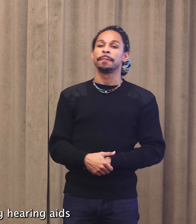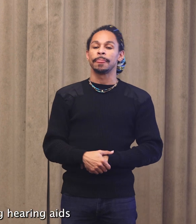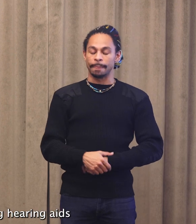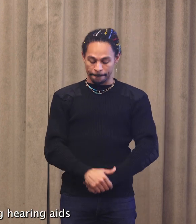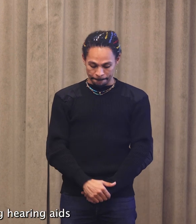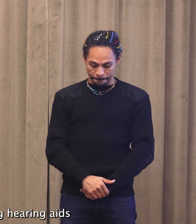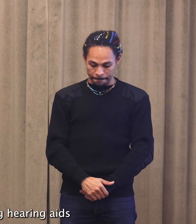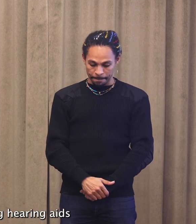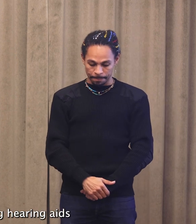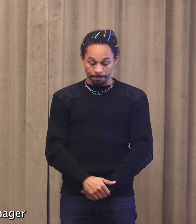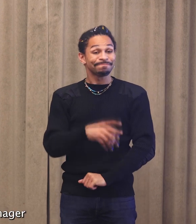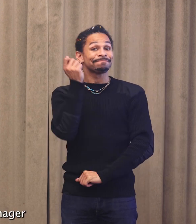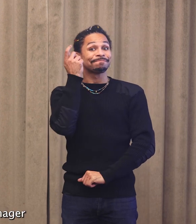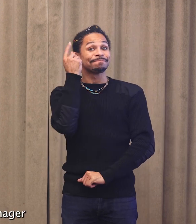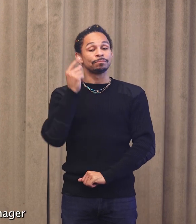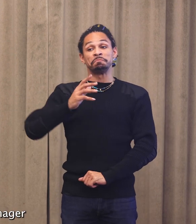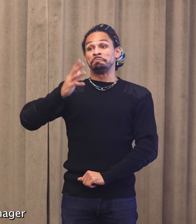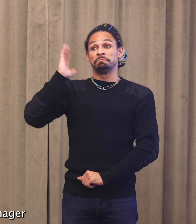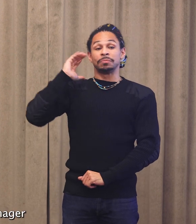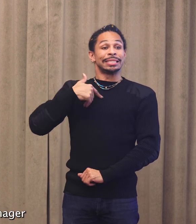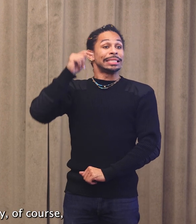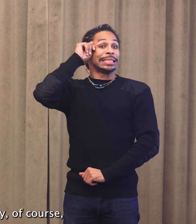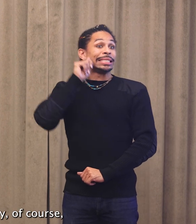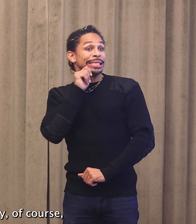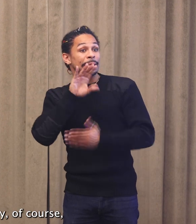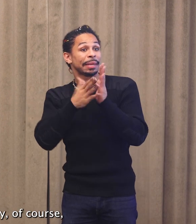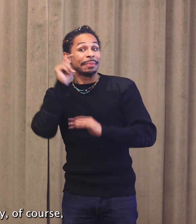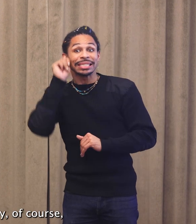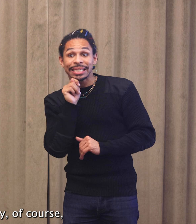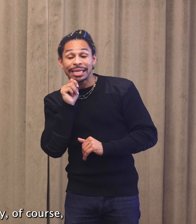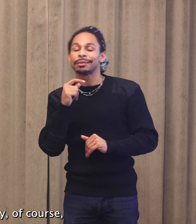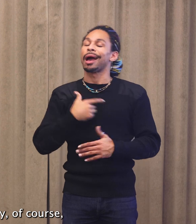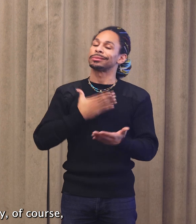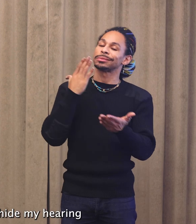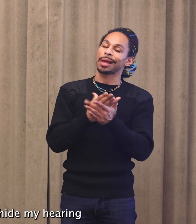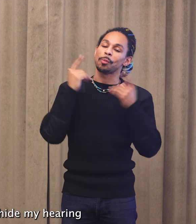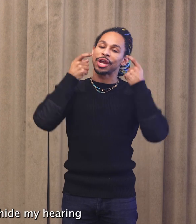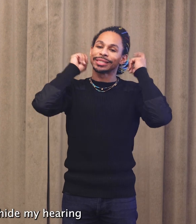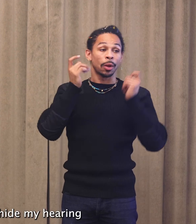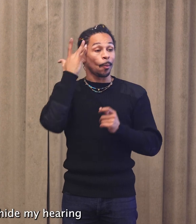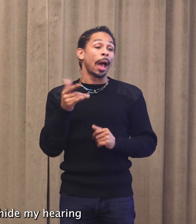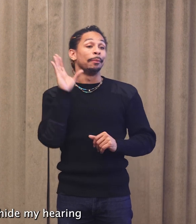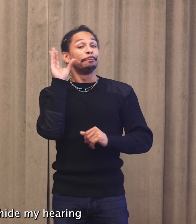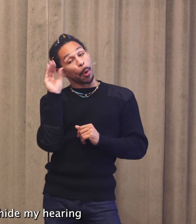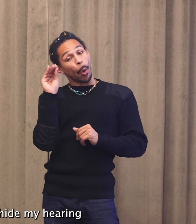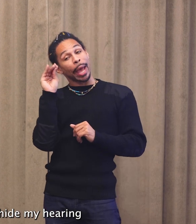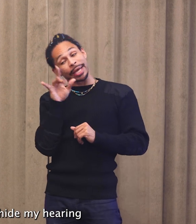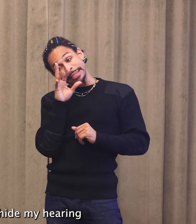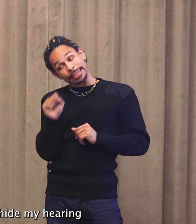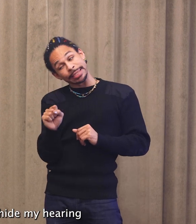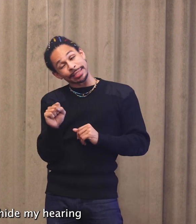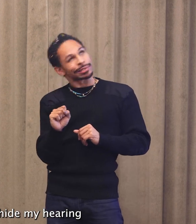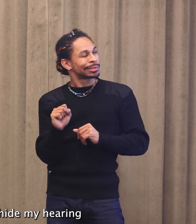I stopped wearing hearing aids as a teenager because of a boy, of course, and hid or tried